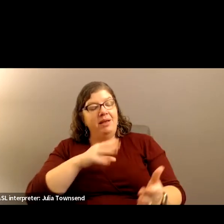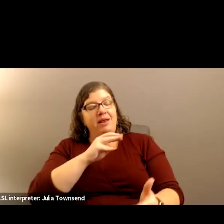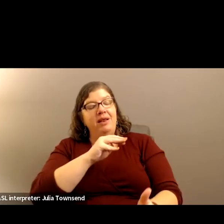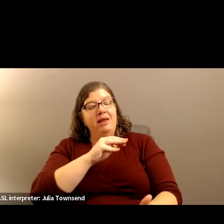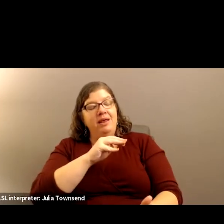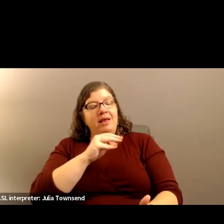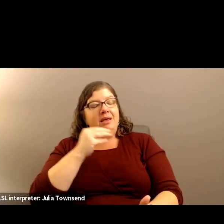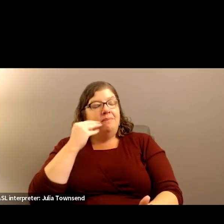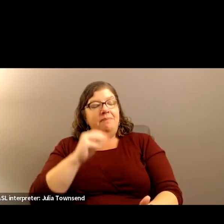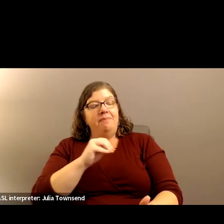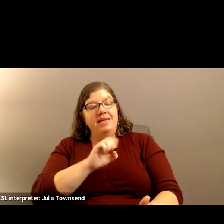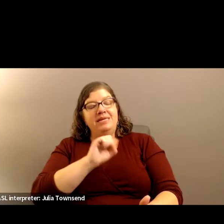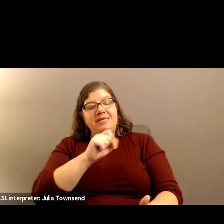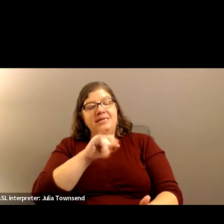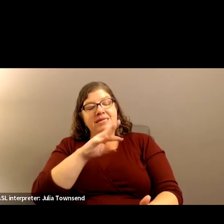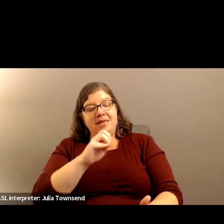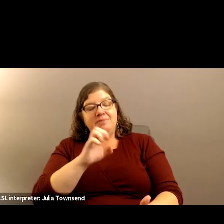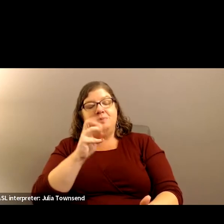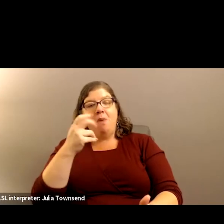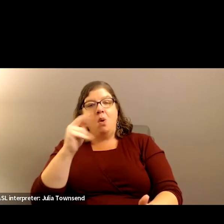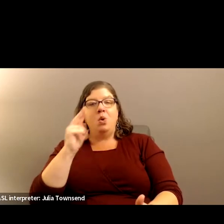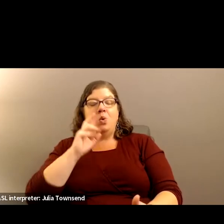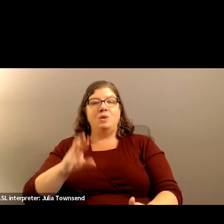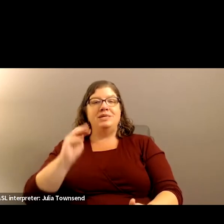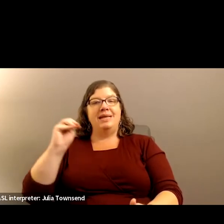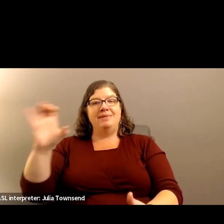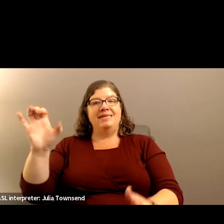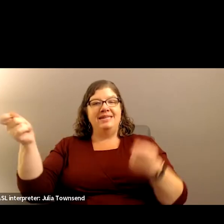Ms. Simms-Bowen, who was the MC of the event.